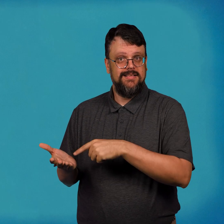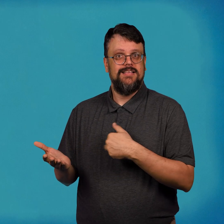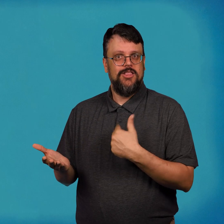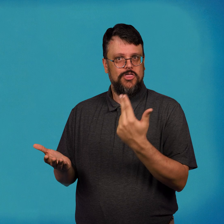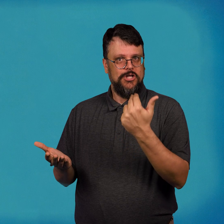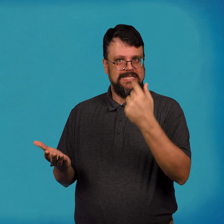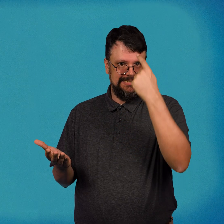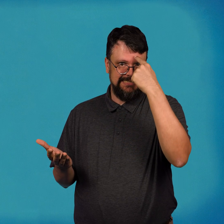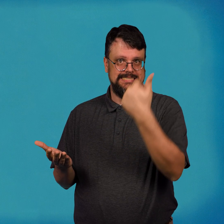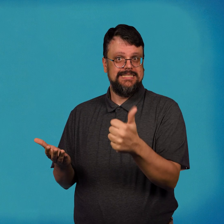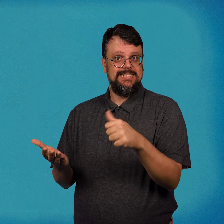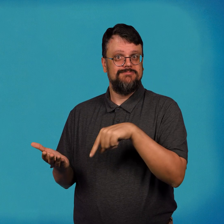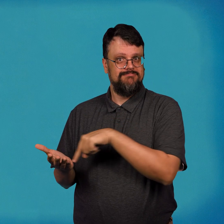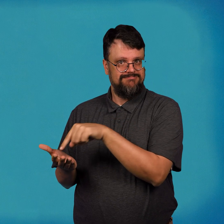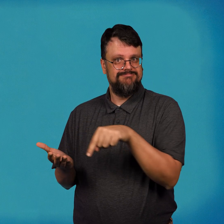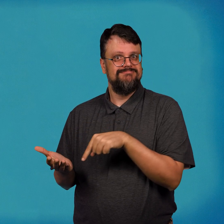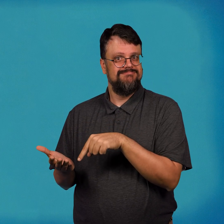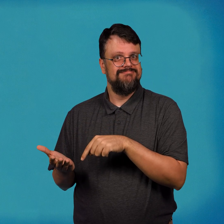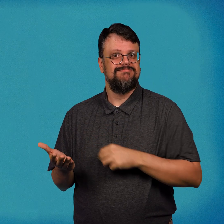Thirteen dimes weighed one ounce.